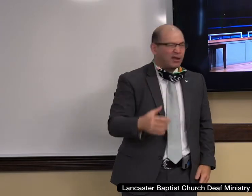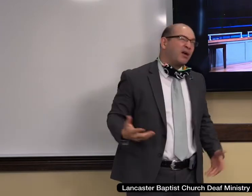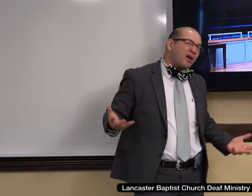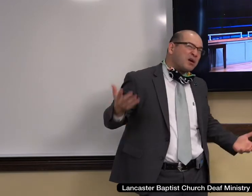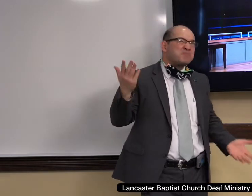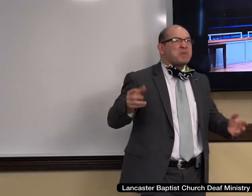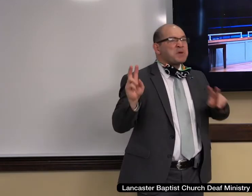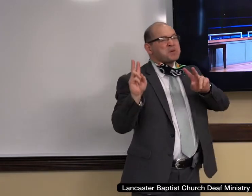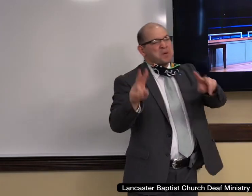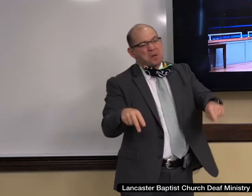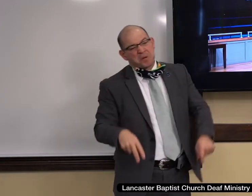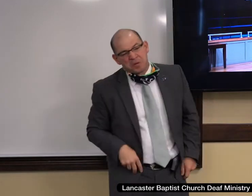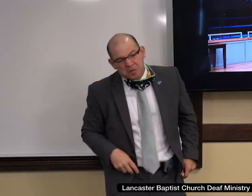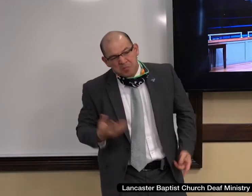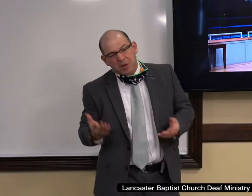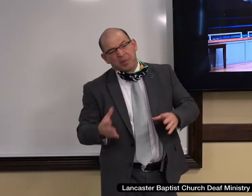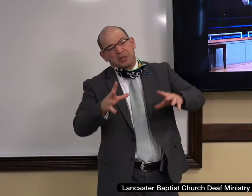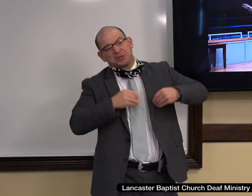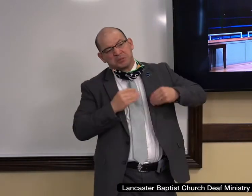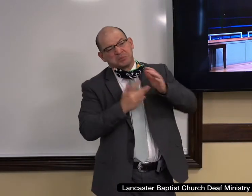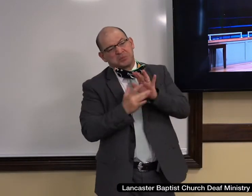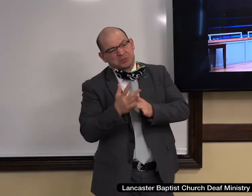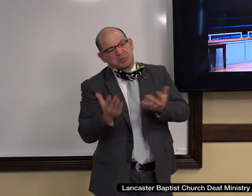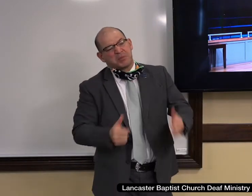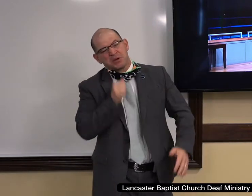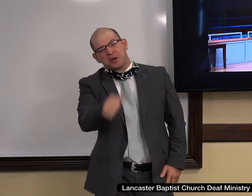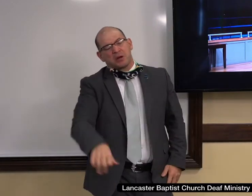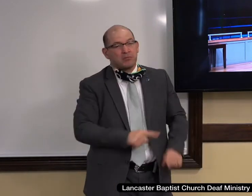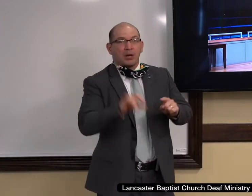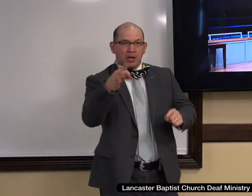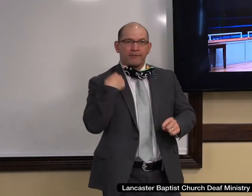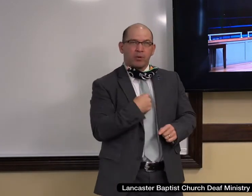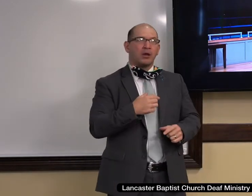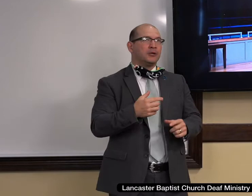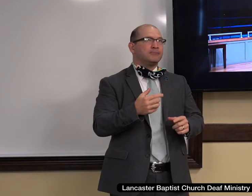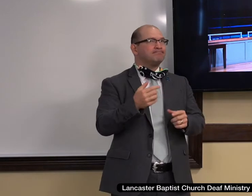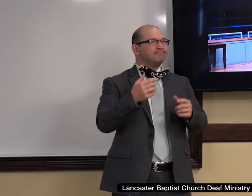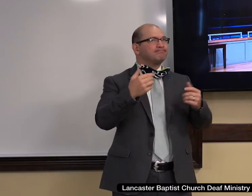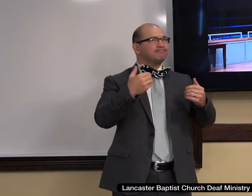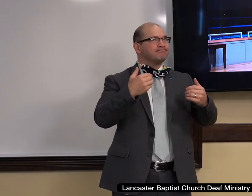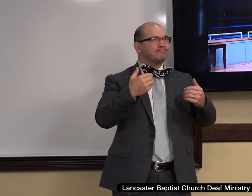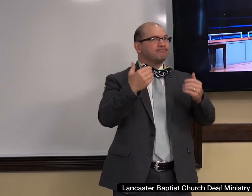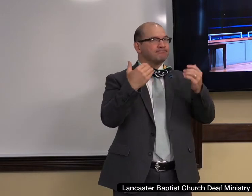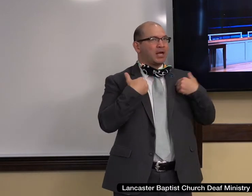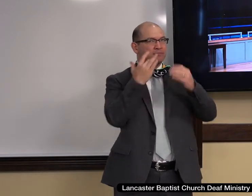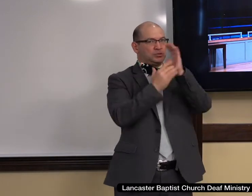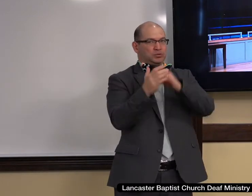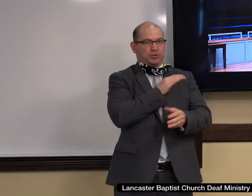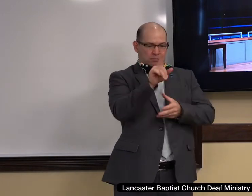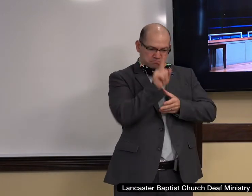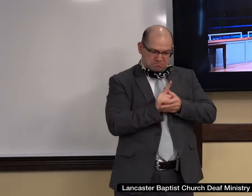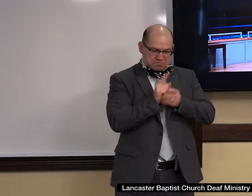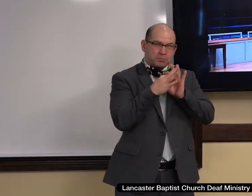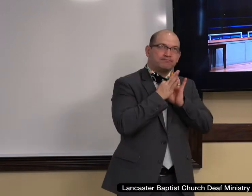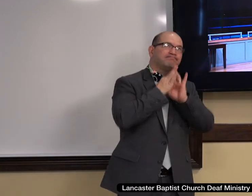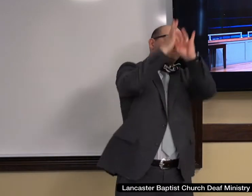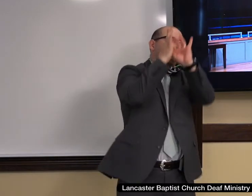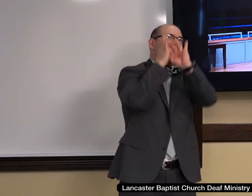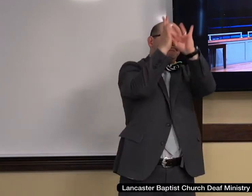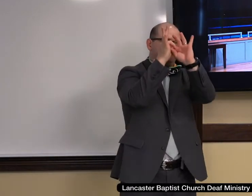COVID is going to drive us completely out of here. But if we're fitly joined together on the doctrinal truth of Jesus Christ, when the dust